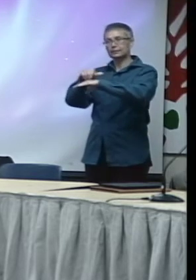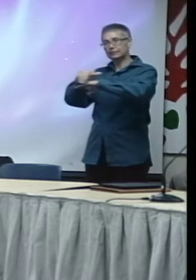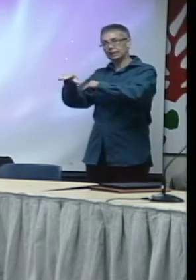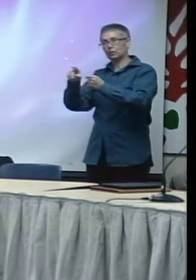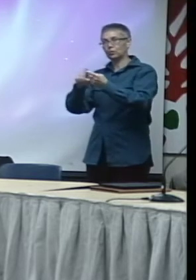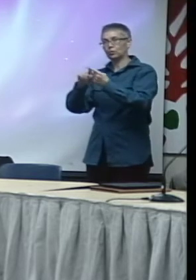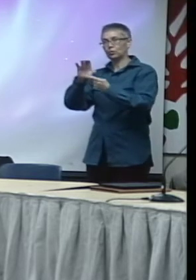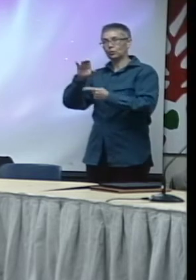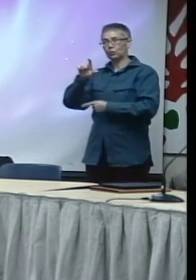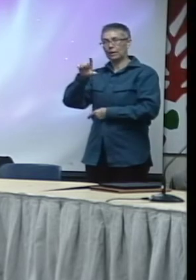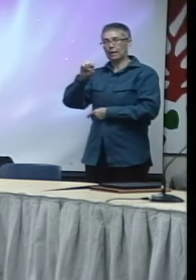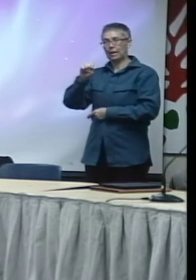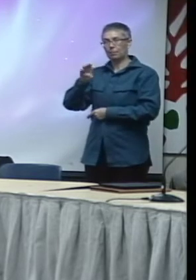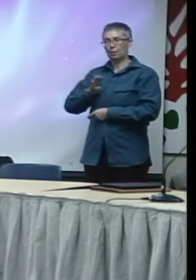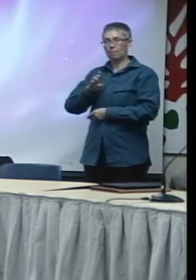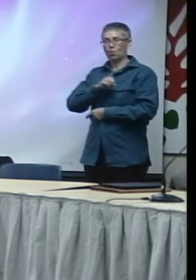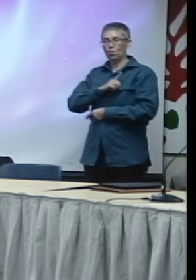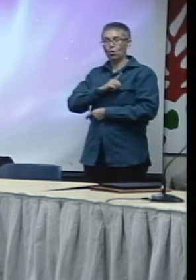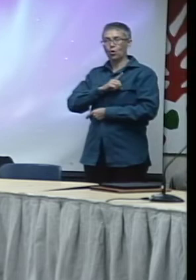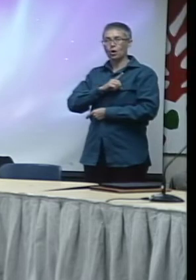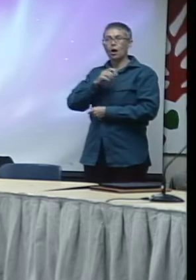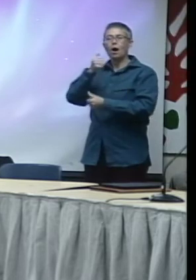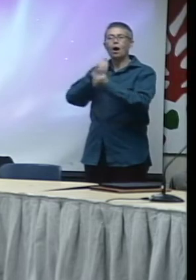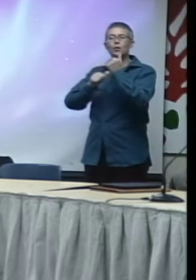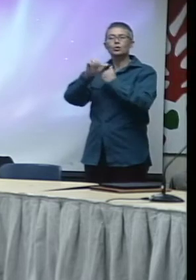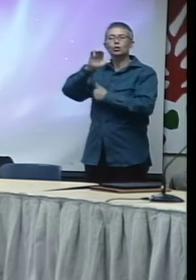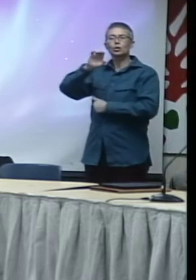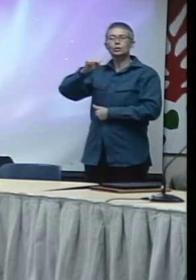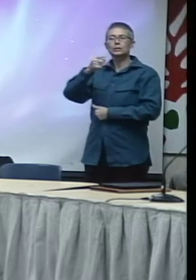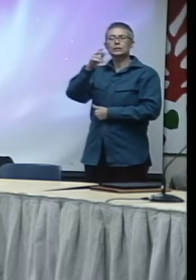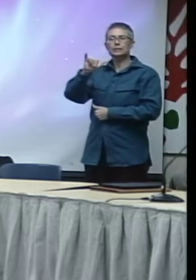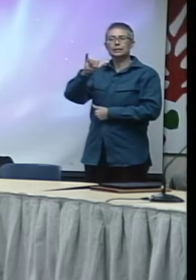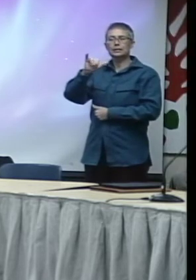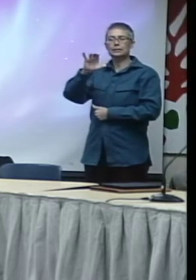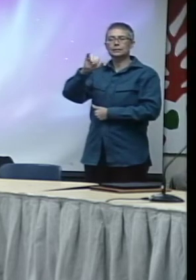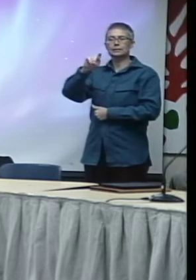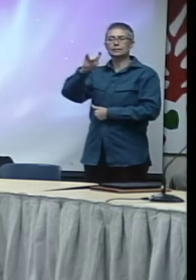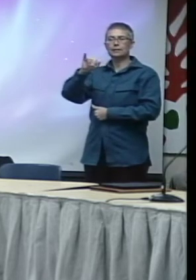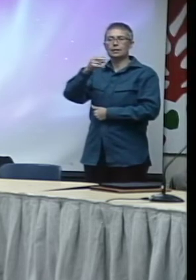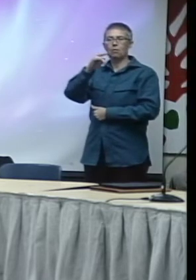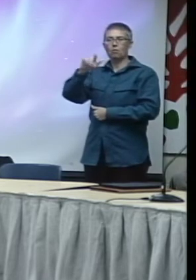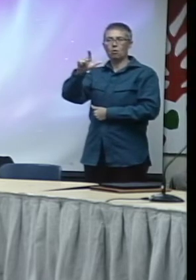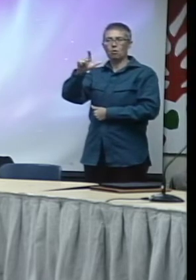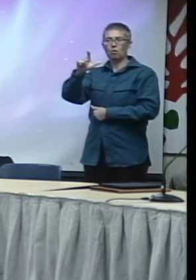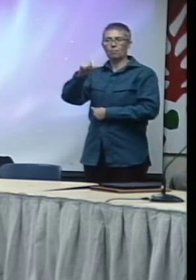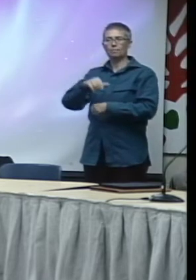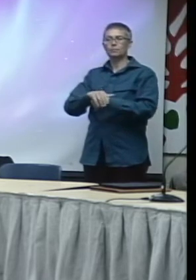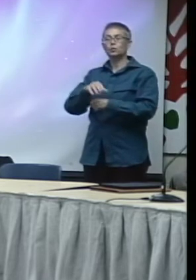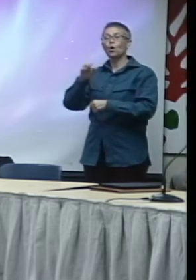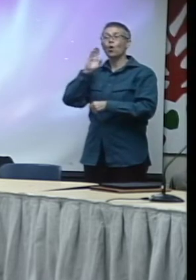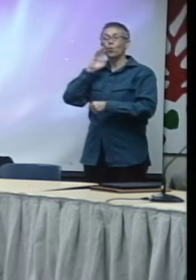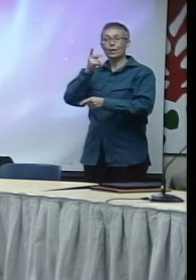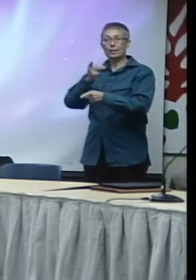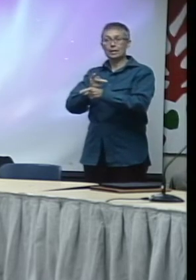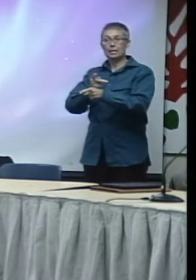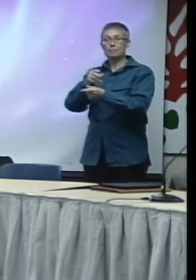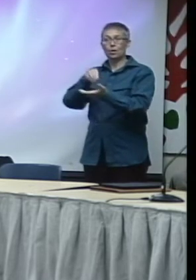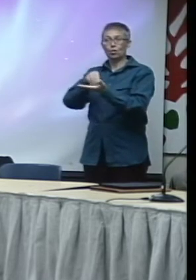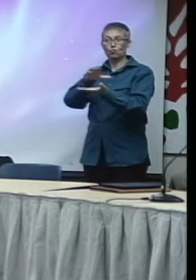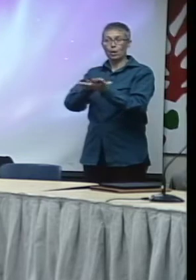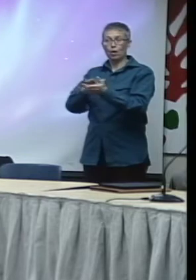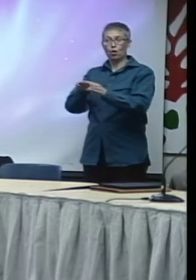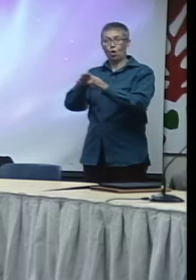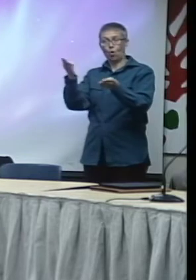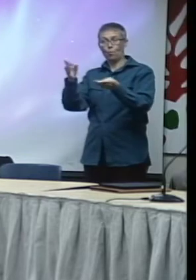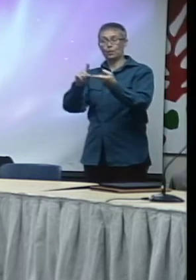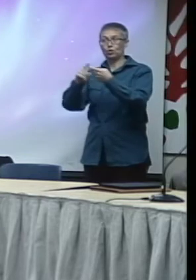board to care of the City Hall. Until further notice, we will be keeping the record of this hearing open to the public to receive such comments.